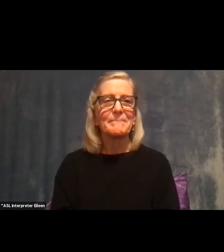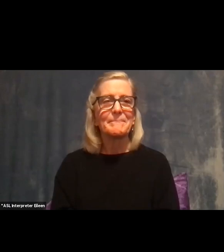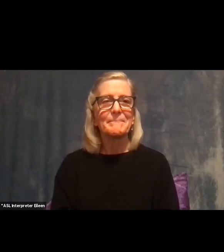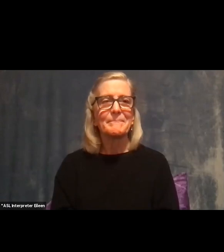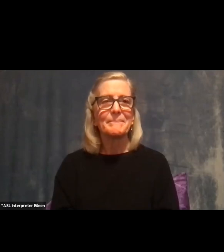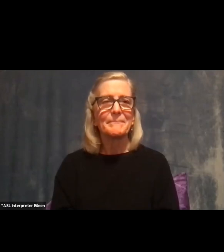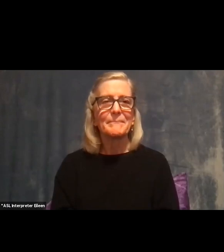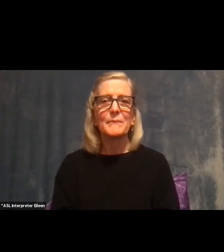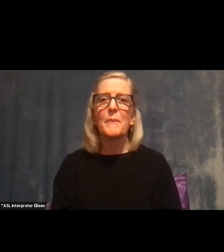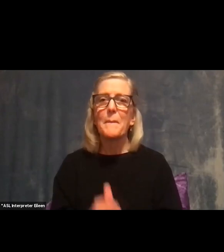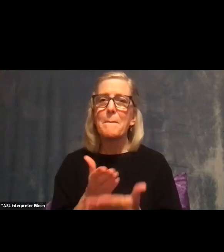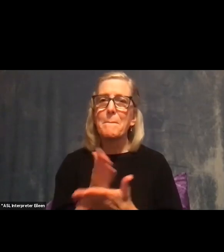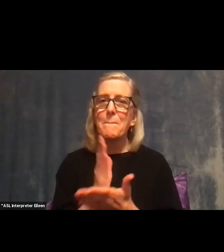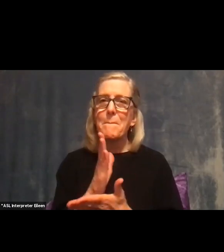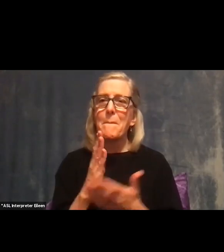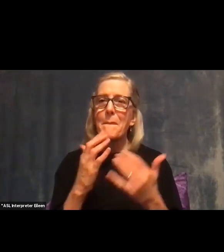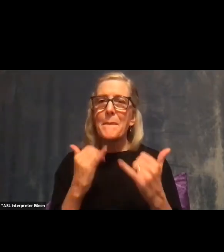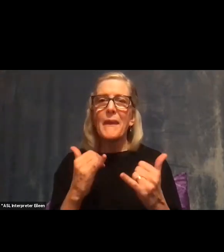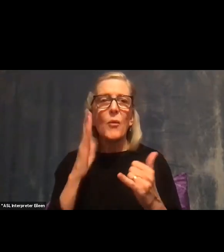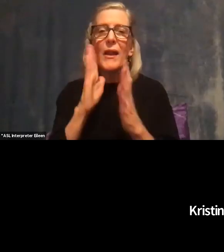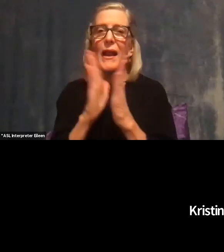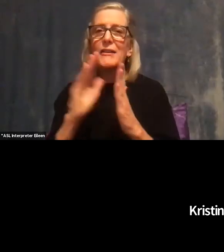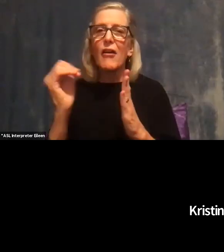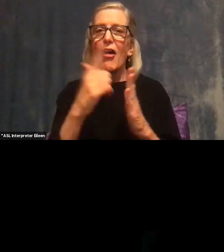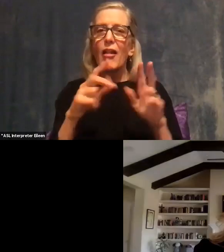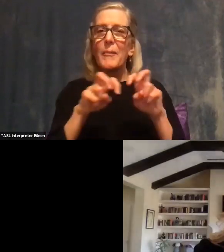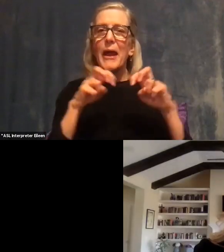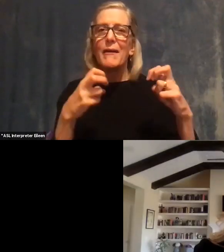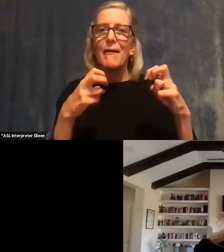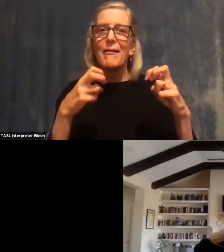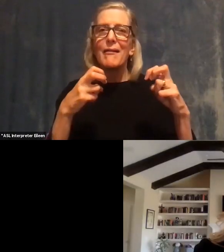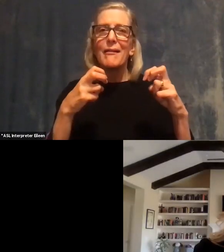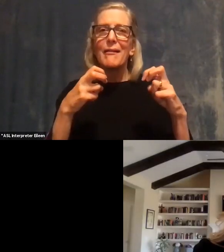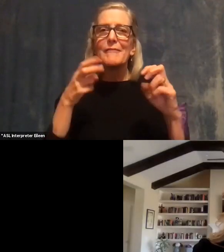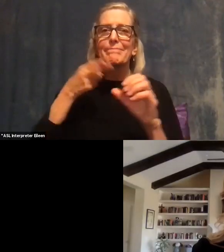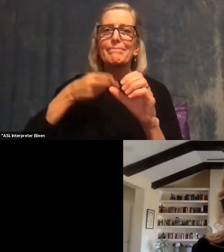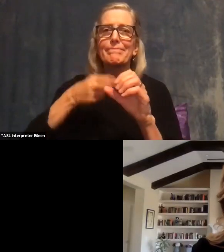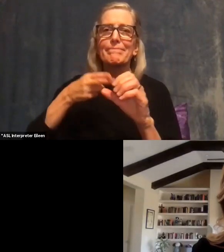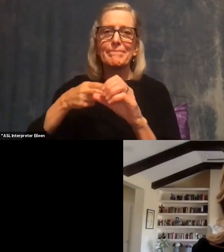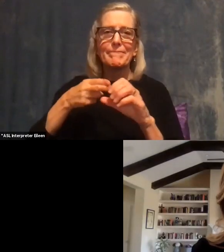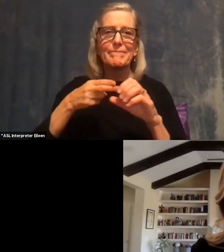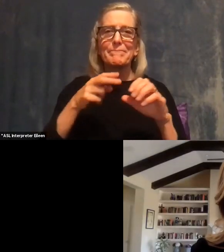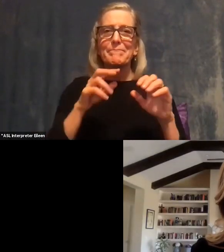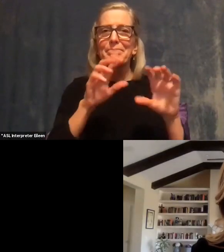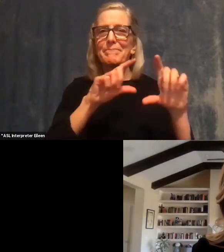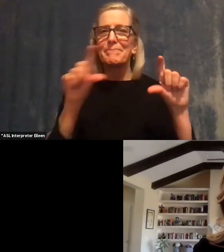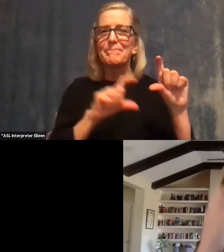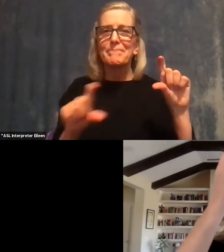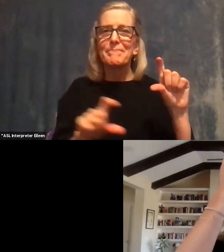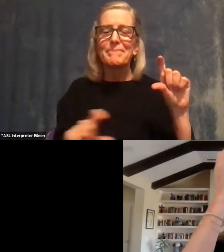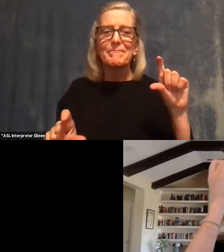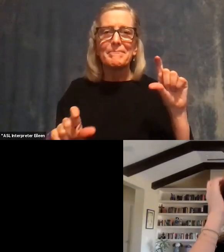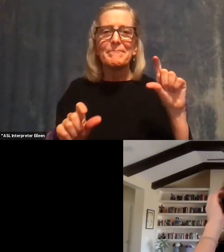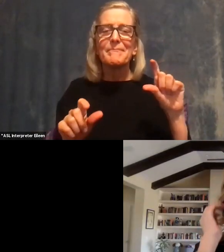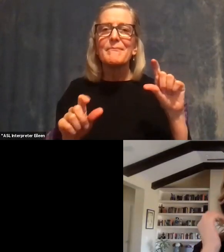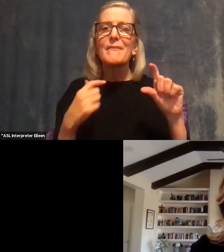All right, so I think we'll go ahead and get all the panelists here together and ask just a couple of questions we've had